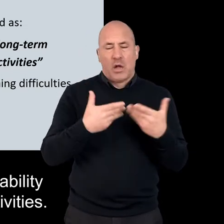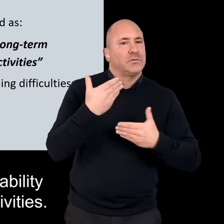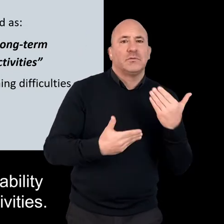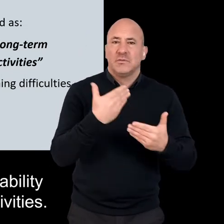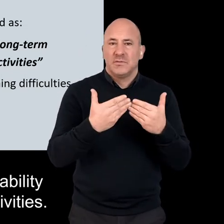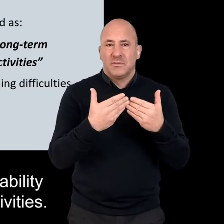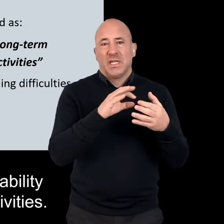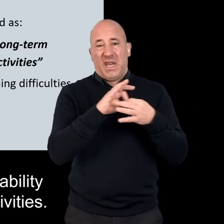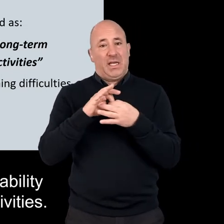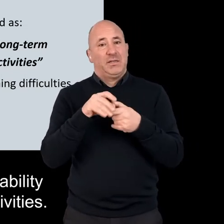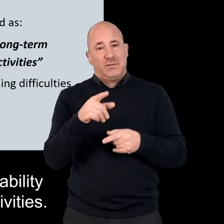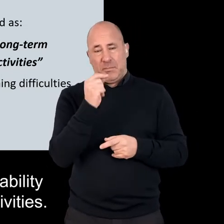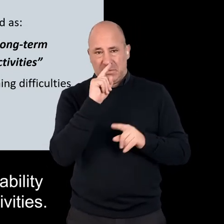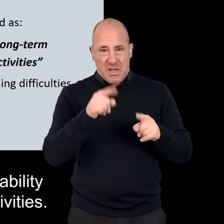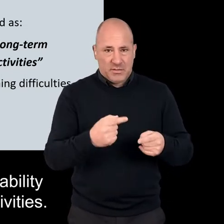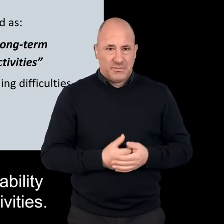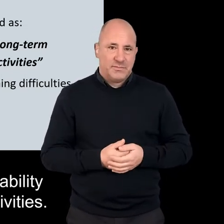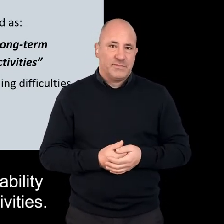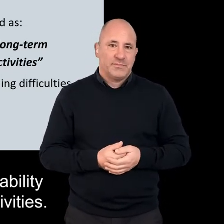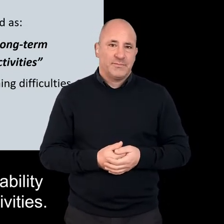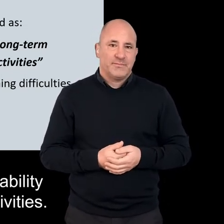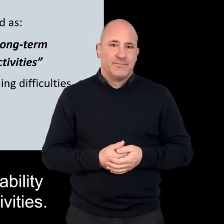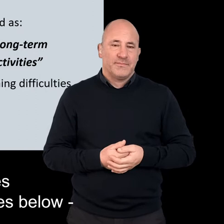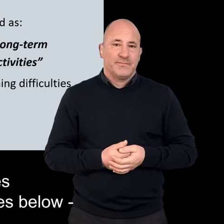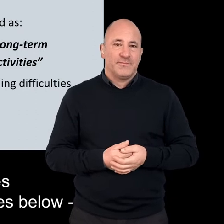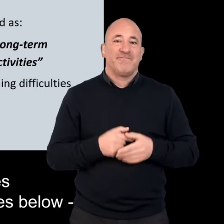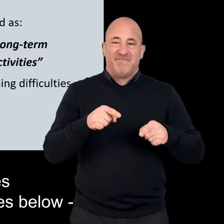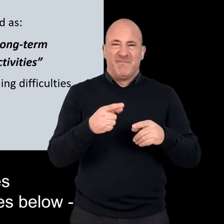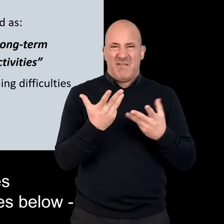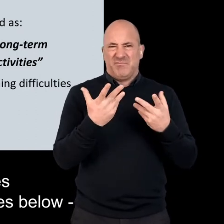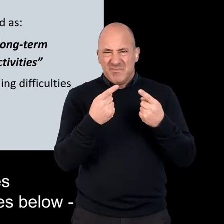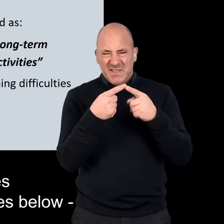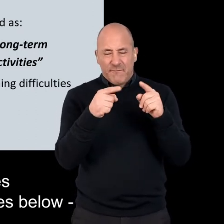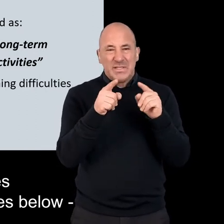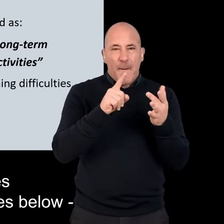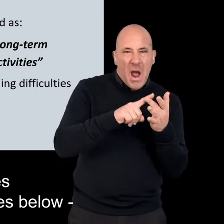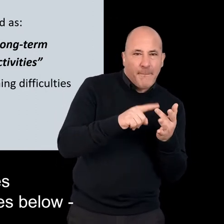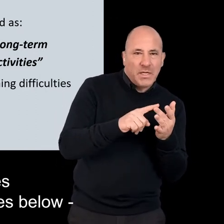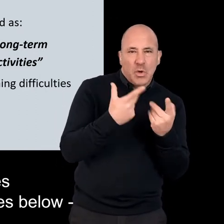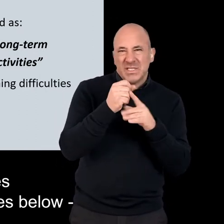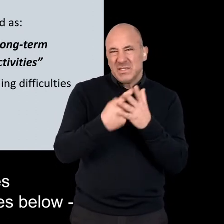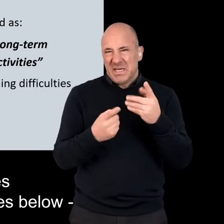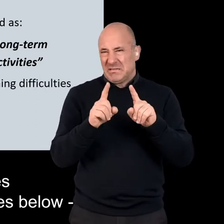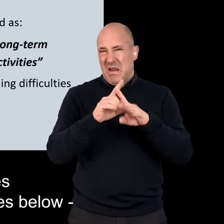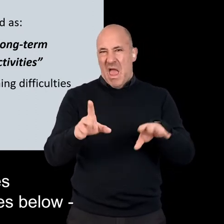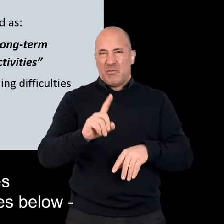on your ability to carry out normal day-to-day activities. And there are some examples of different